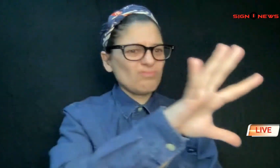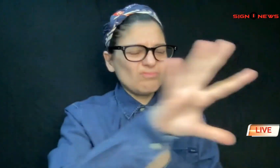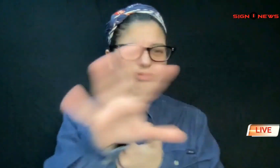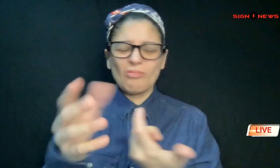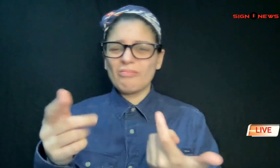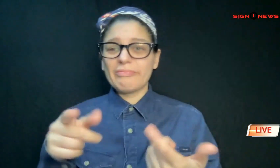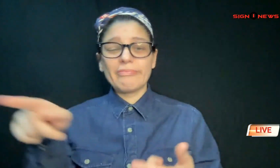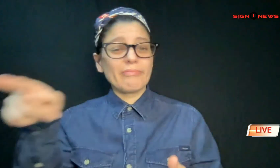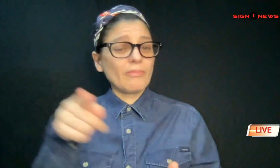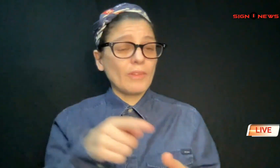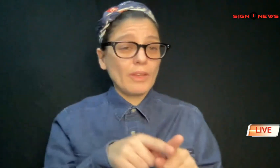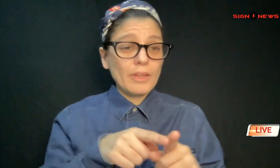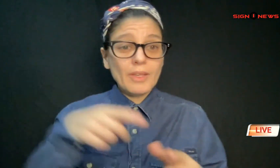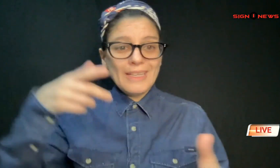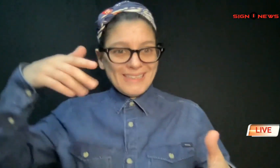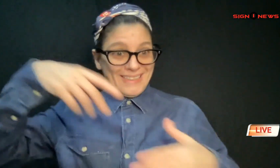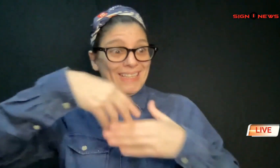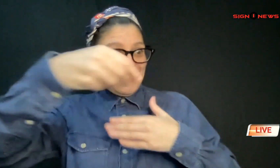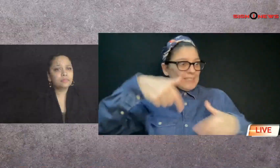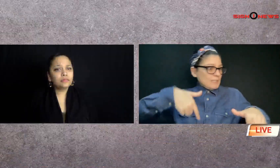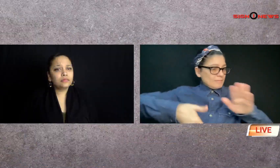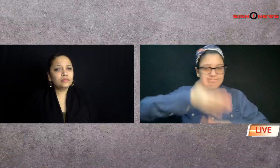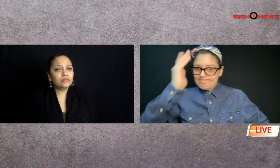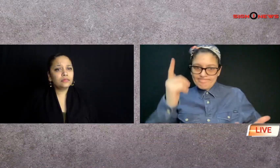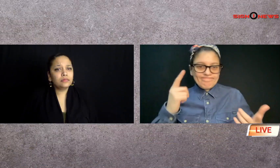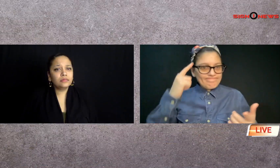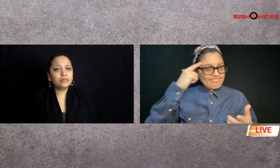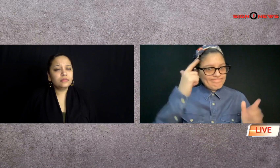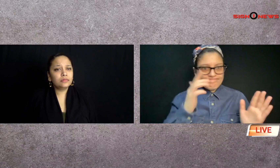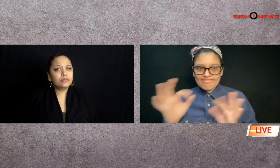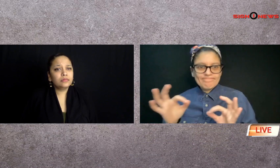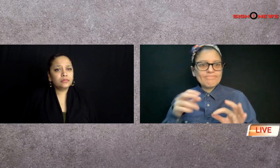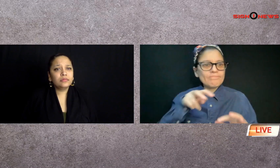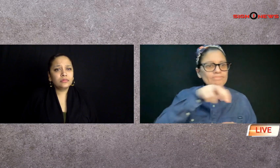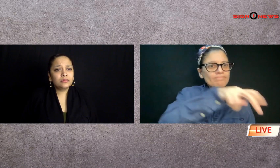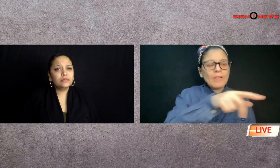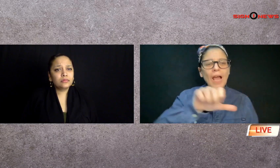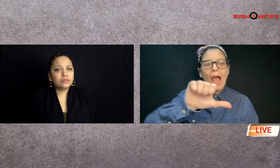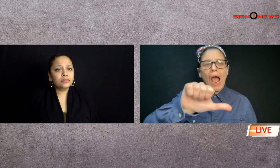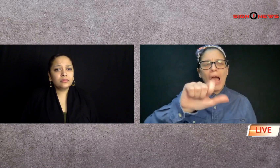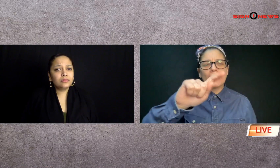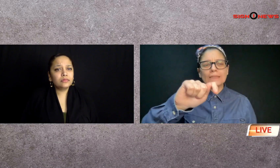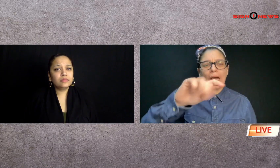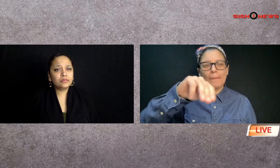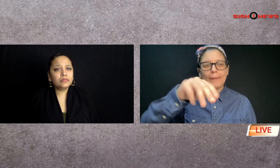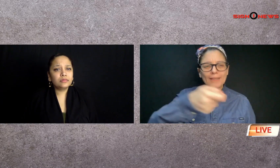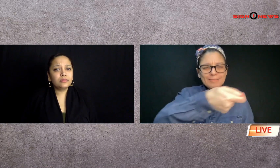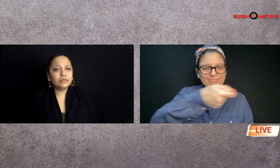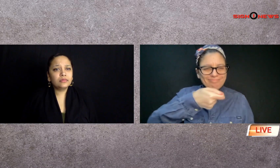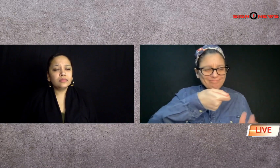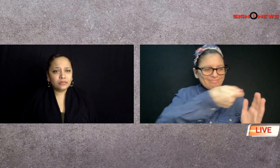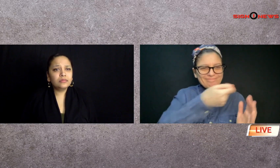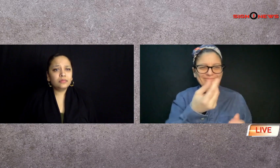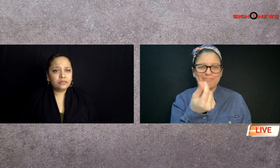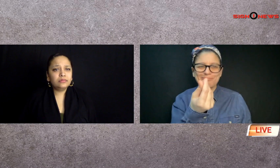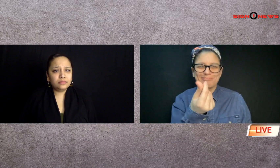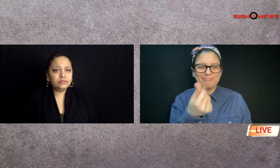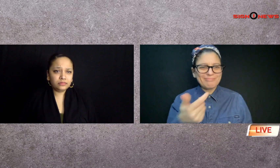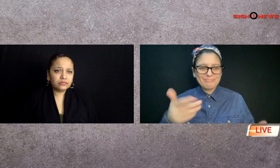everything around town and he said that when he decided to leave he went